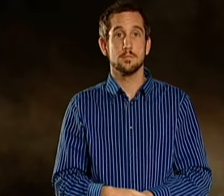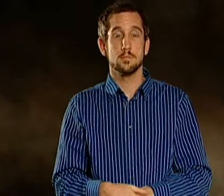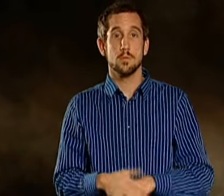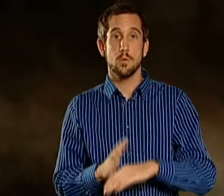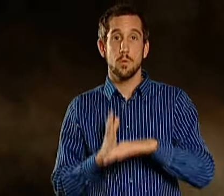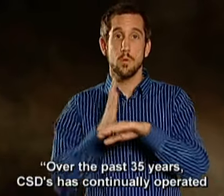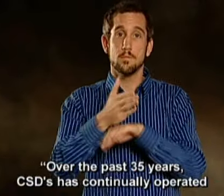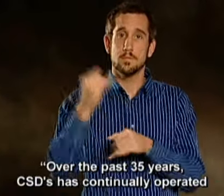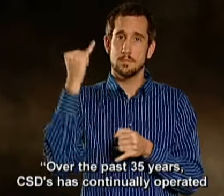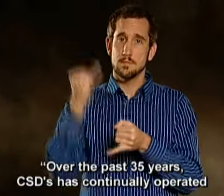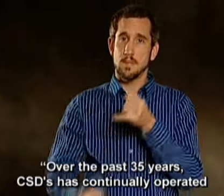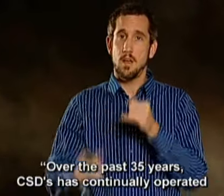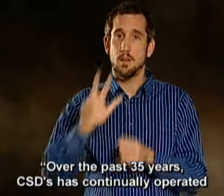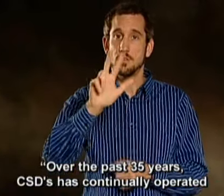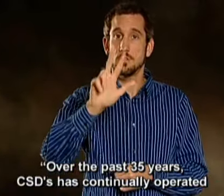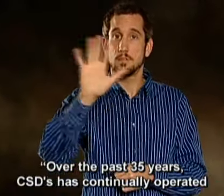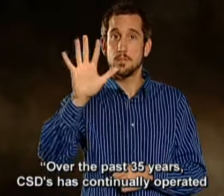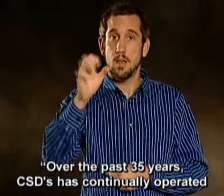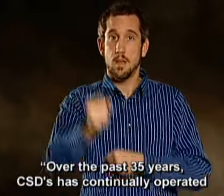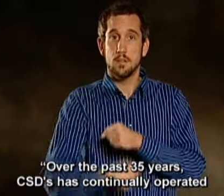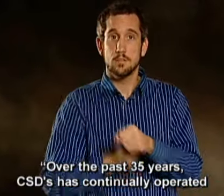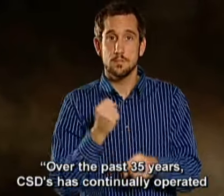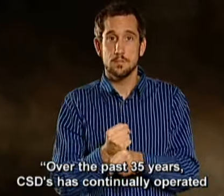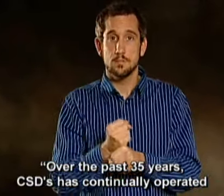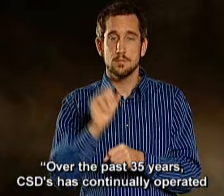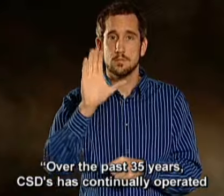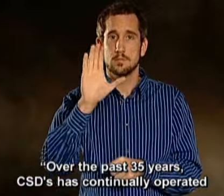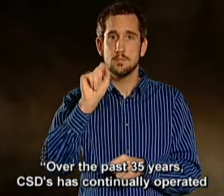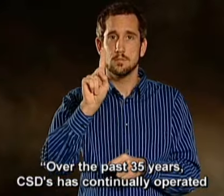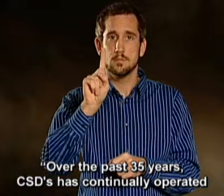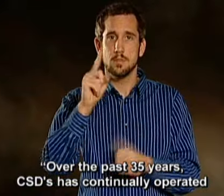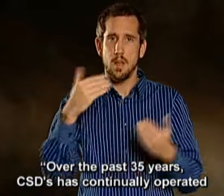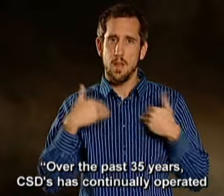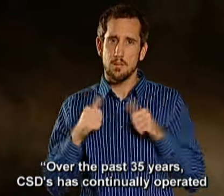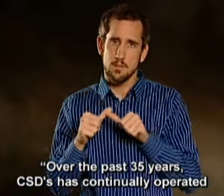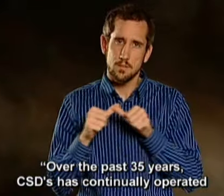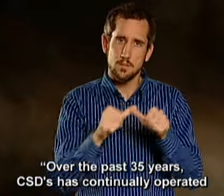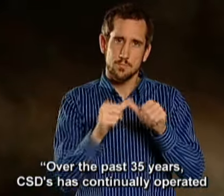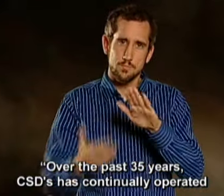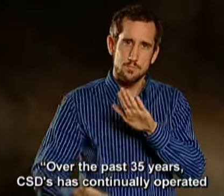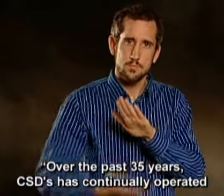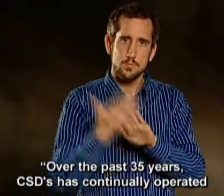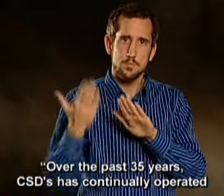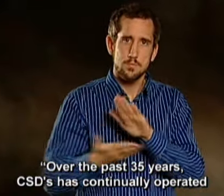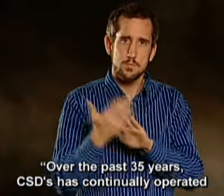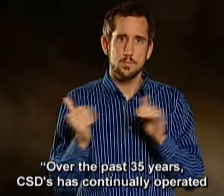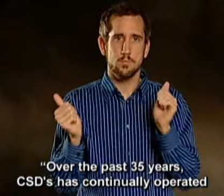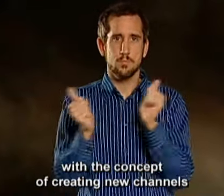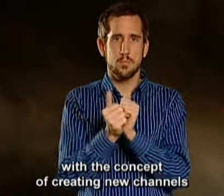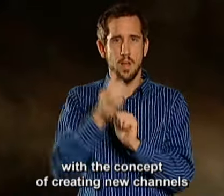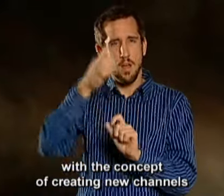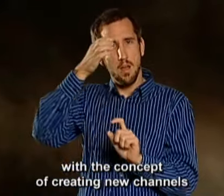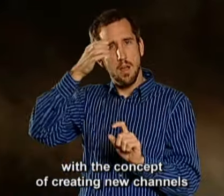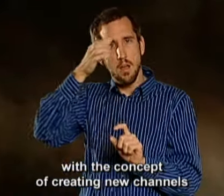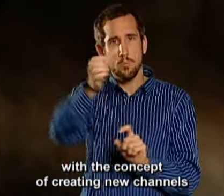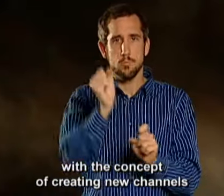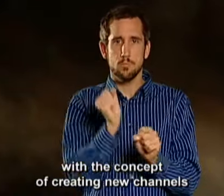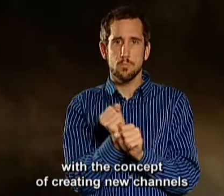In the past 35 years, CSD has continually operated with the concept of creating